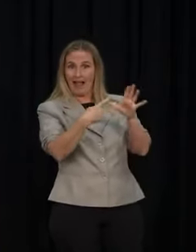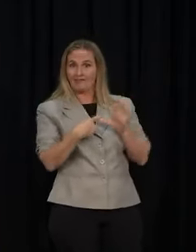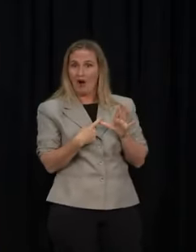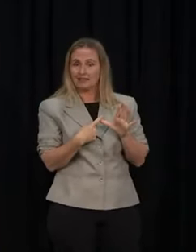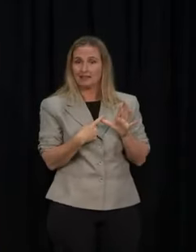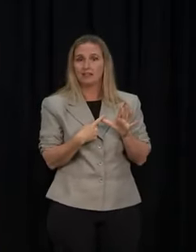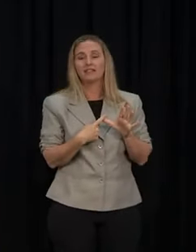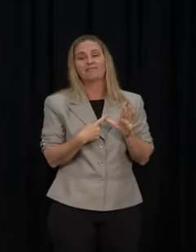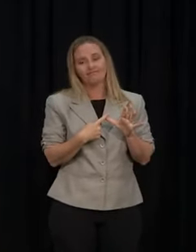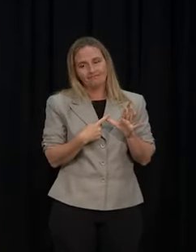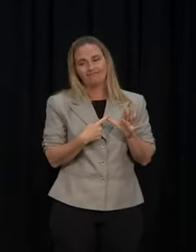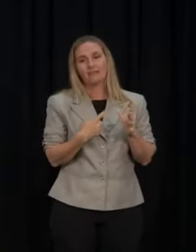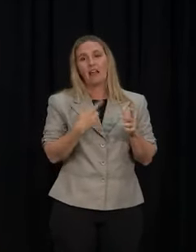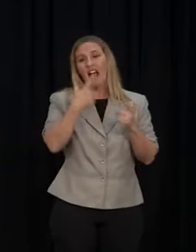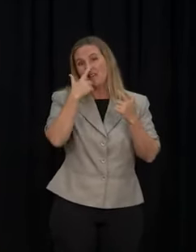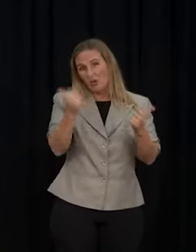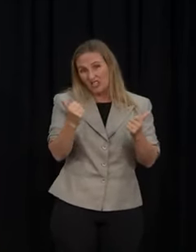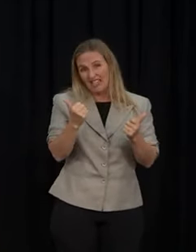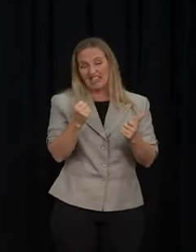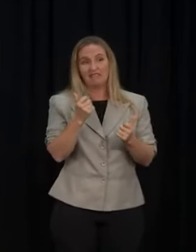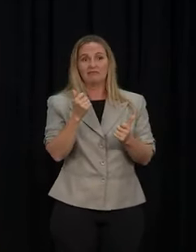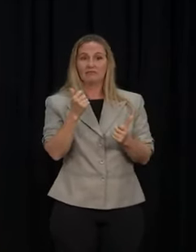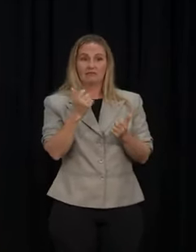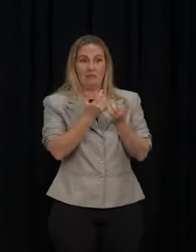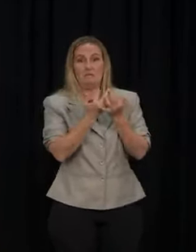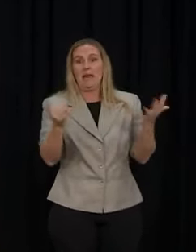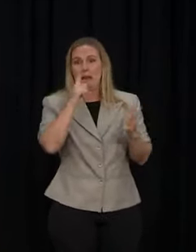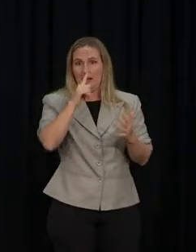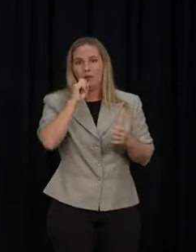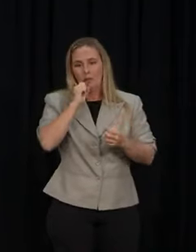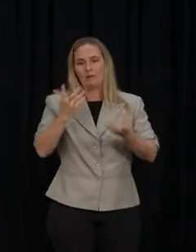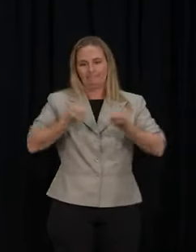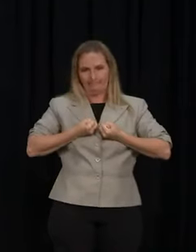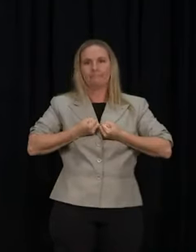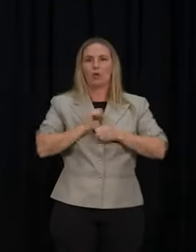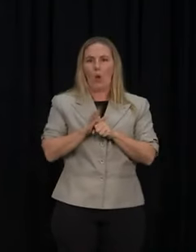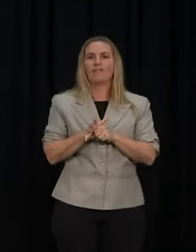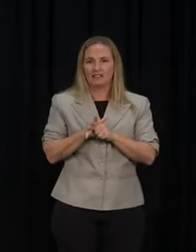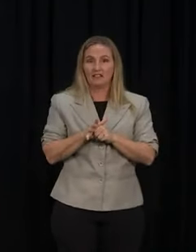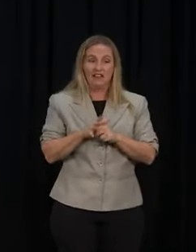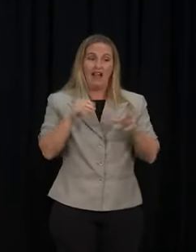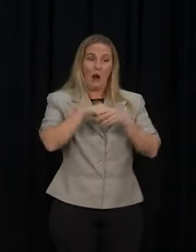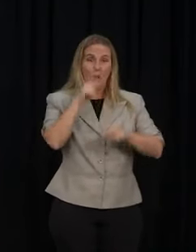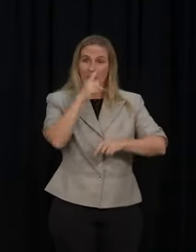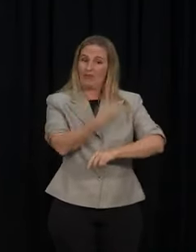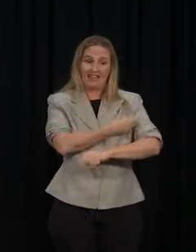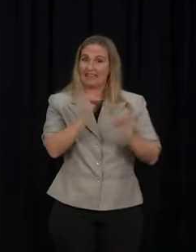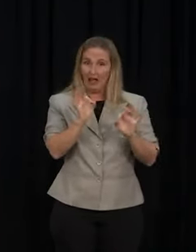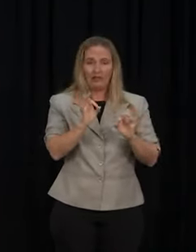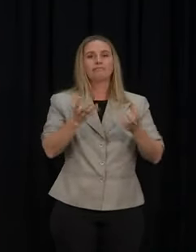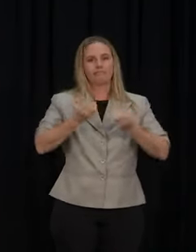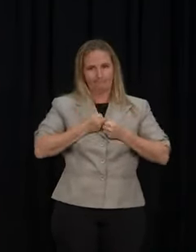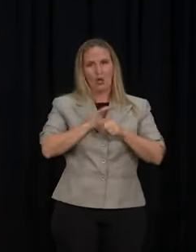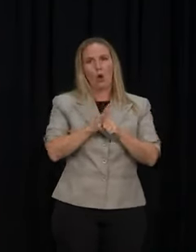including sadly, unvaccinated individuals will have been exposed to COVID, which means it's a very different scenario than what we have now.